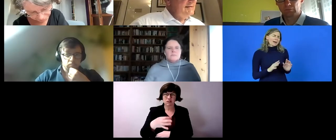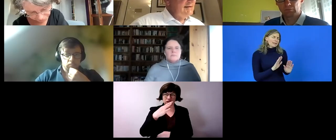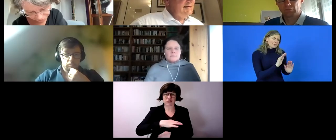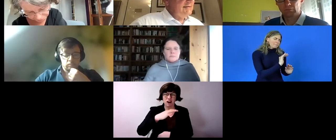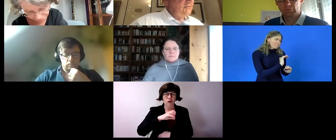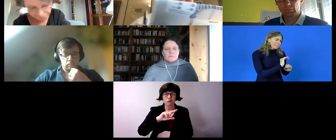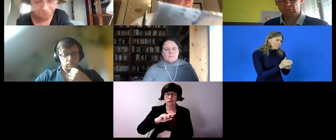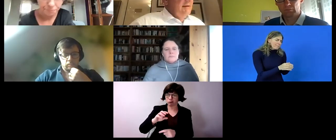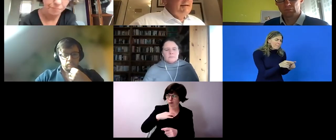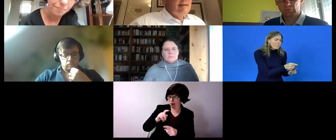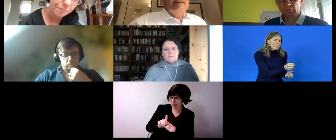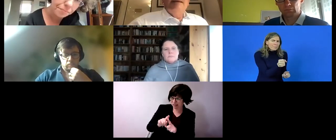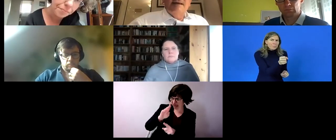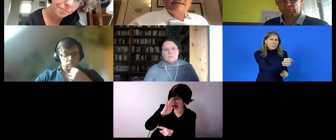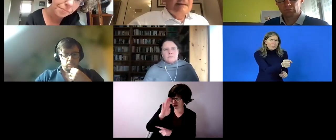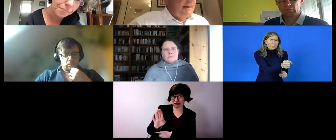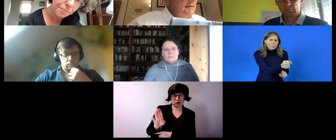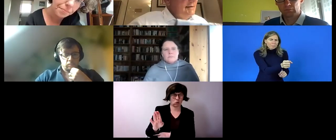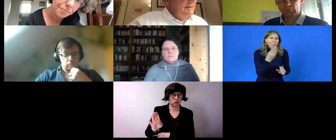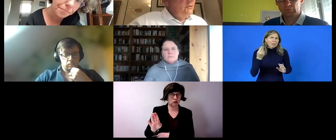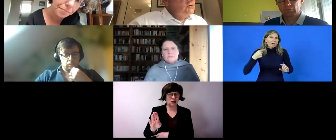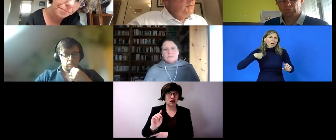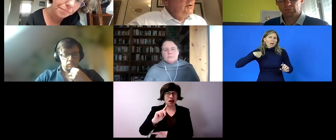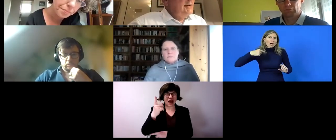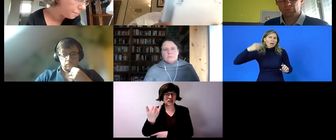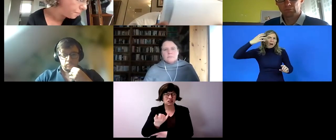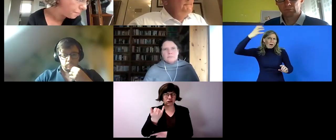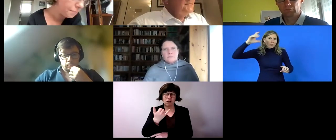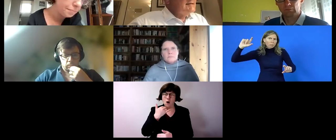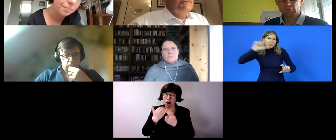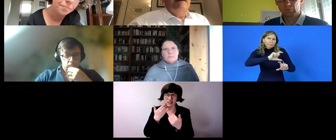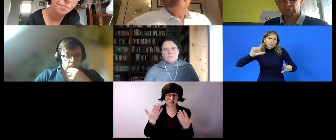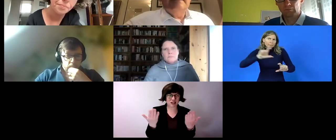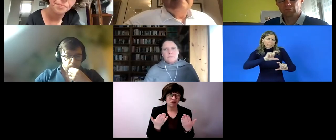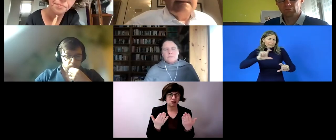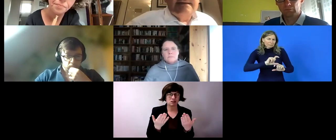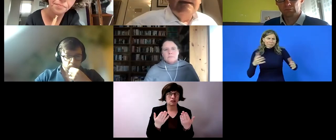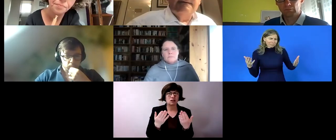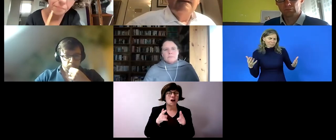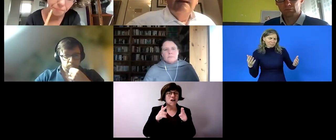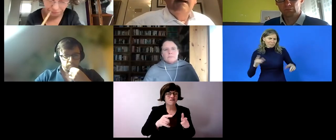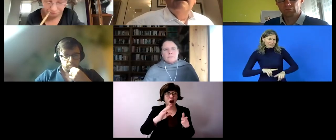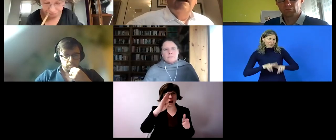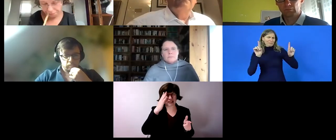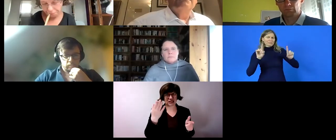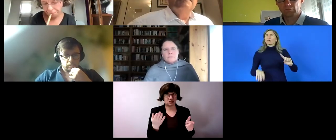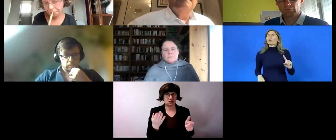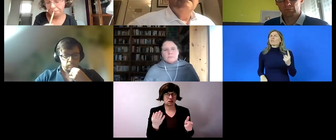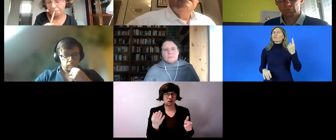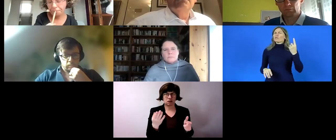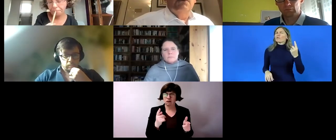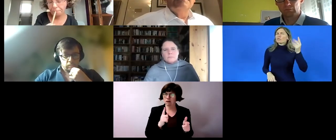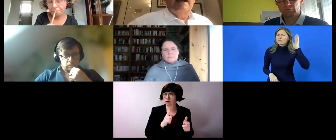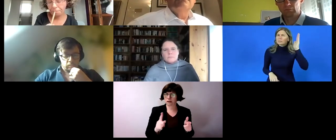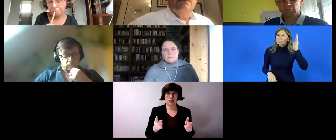workshop that's very different and the first lady who asked for the floor